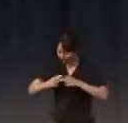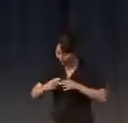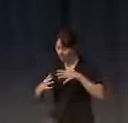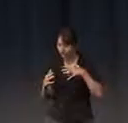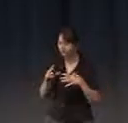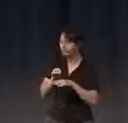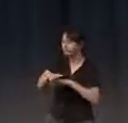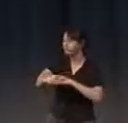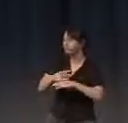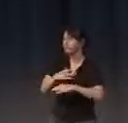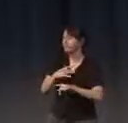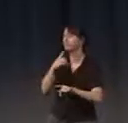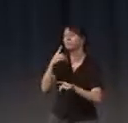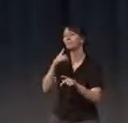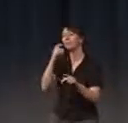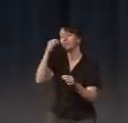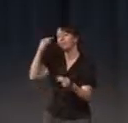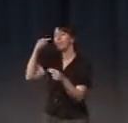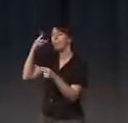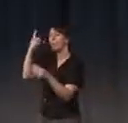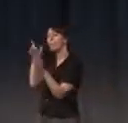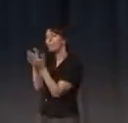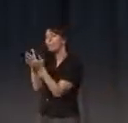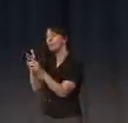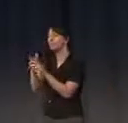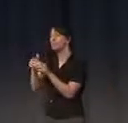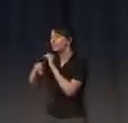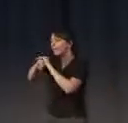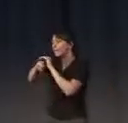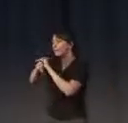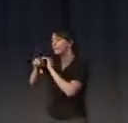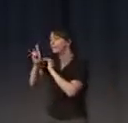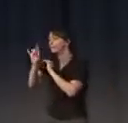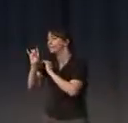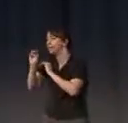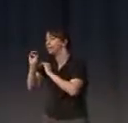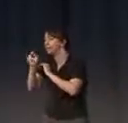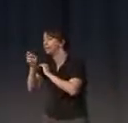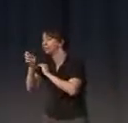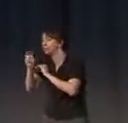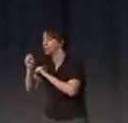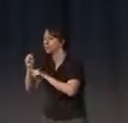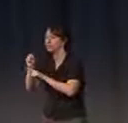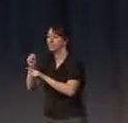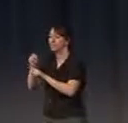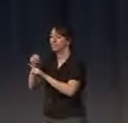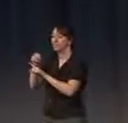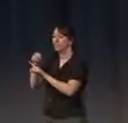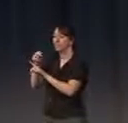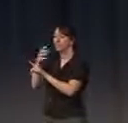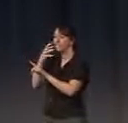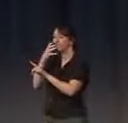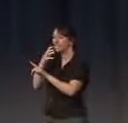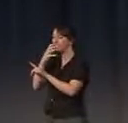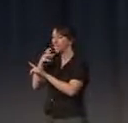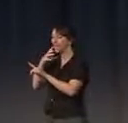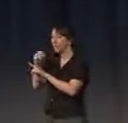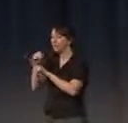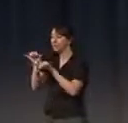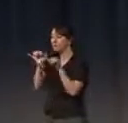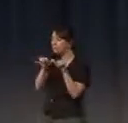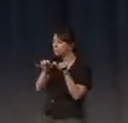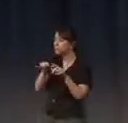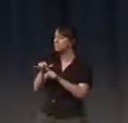I like, which I was reading, is The Hidden Dimension. No way that Edward T. Hall, when he started to talk about proximia. And does it mean he described